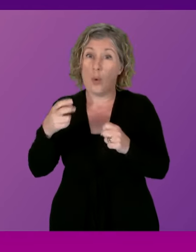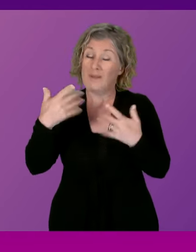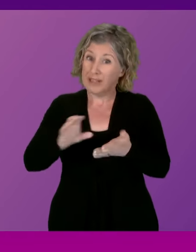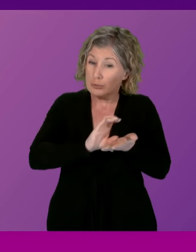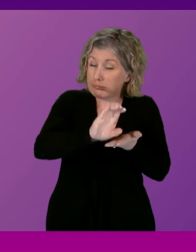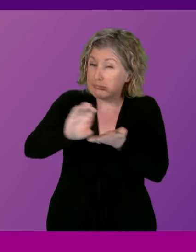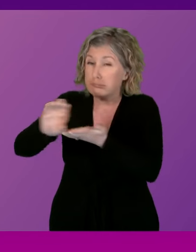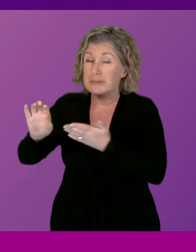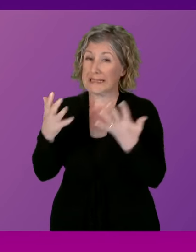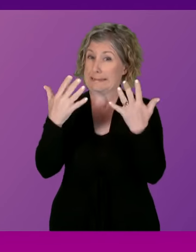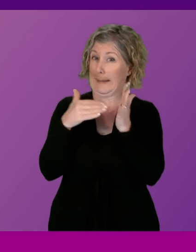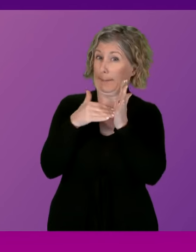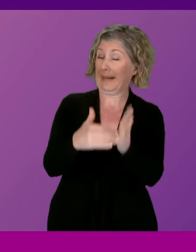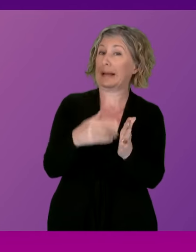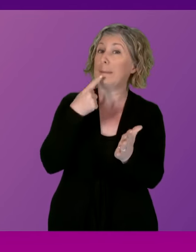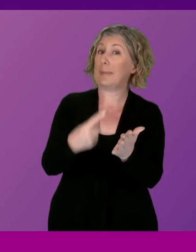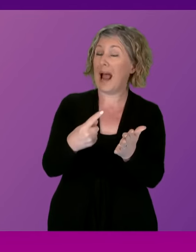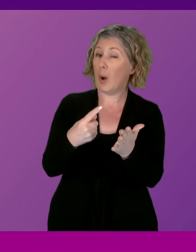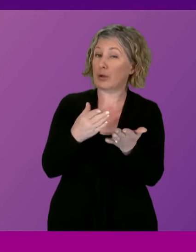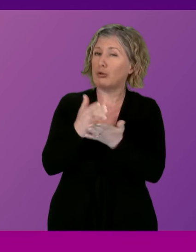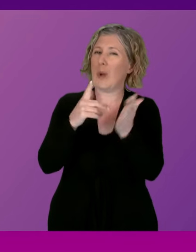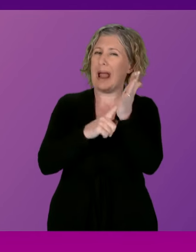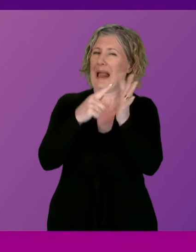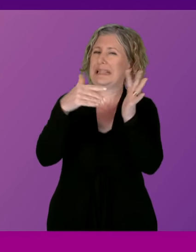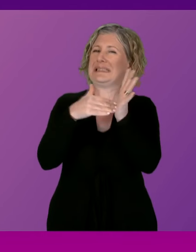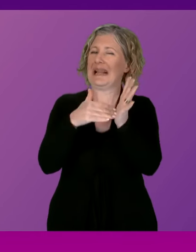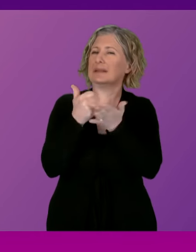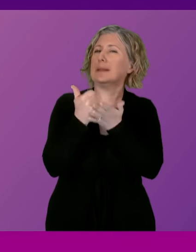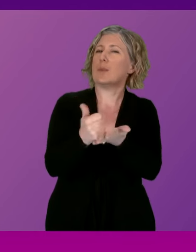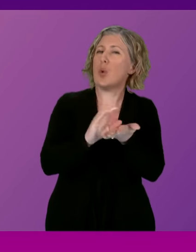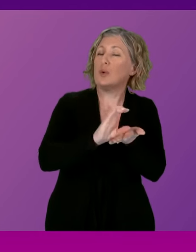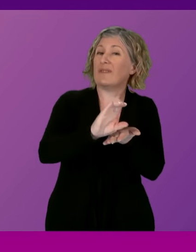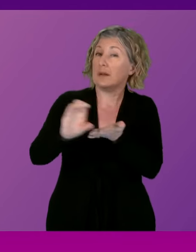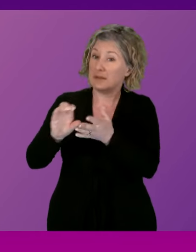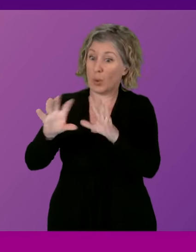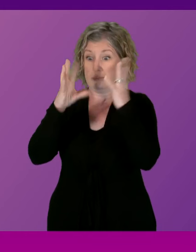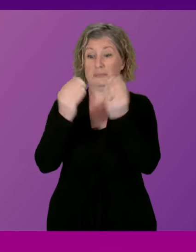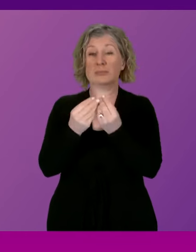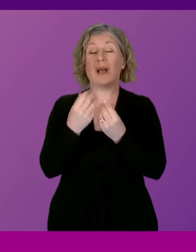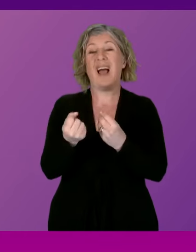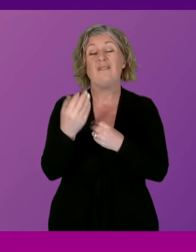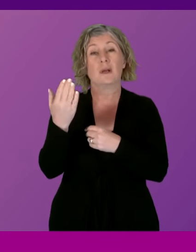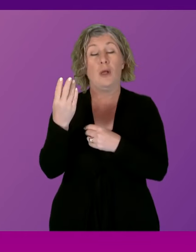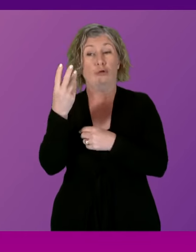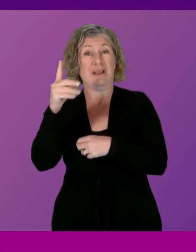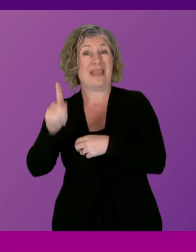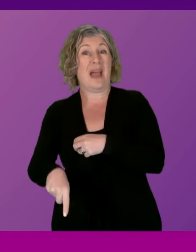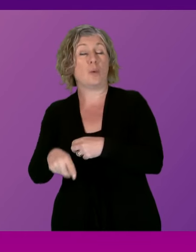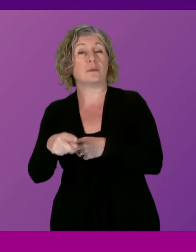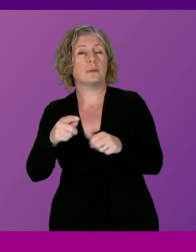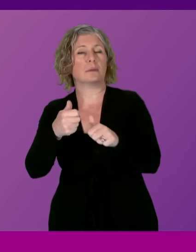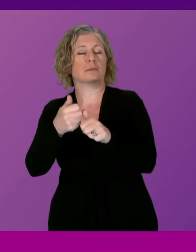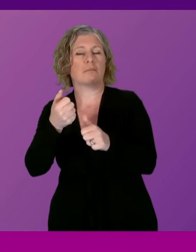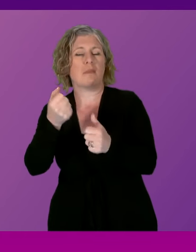provided through the LEZ support fund since 2019, resulting in almost 3,000 non-compliant vehicles being disposed of or